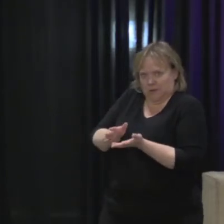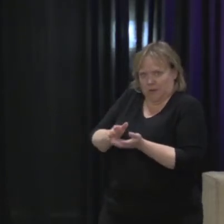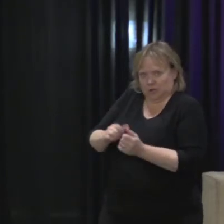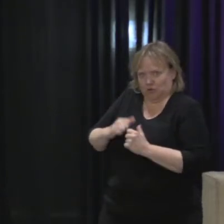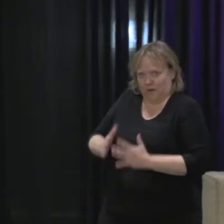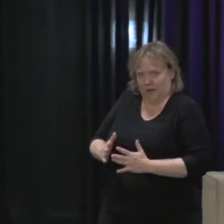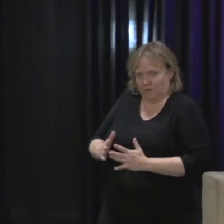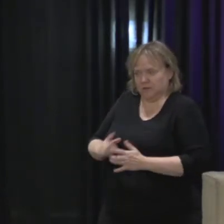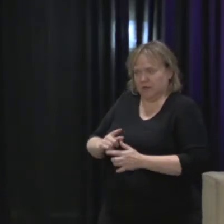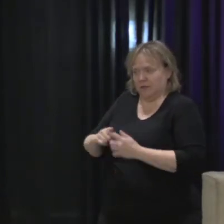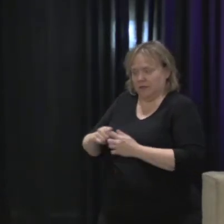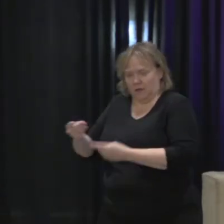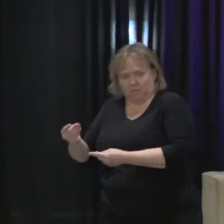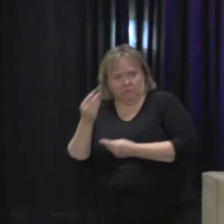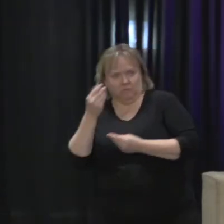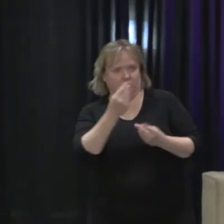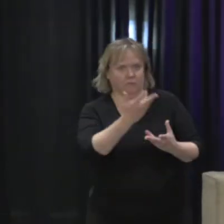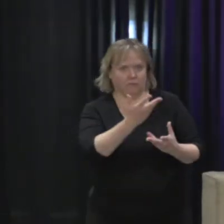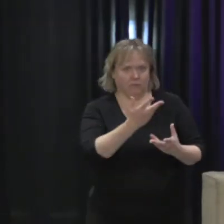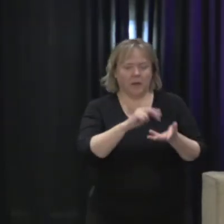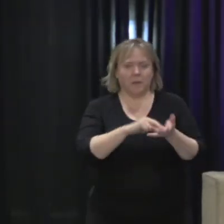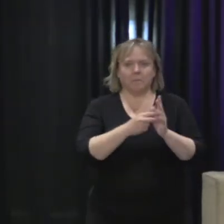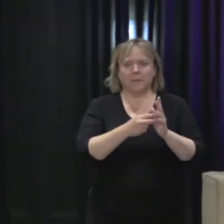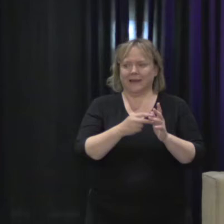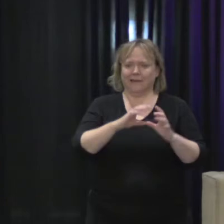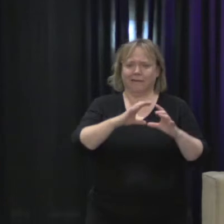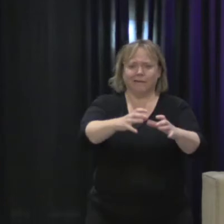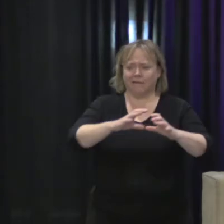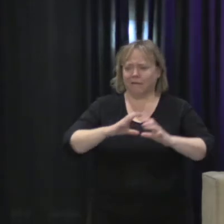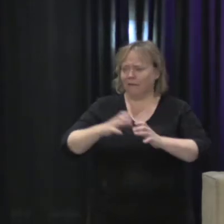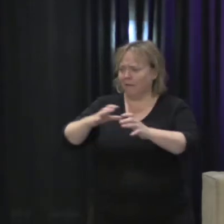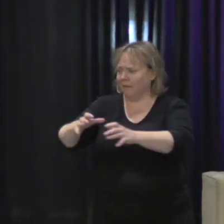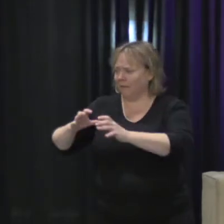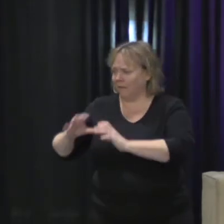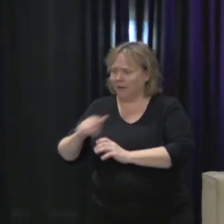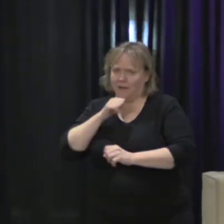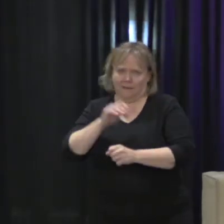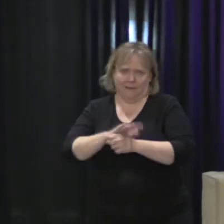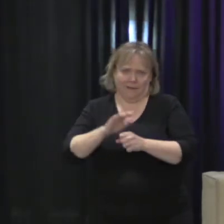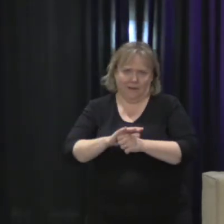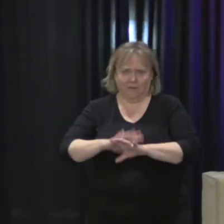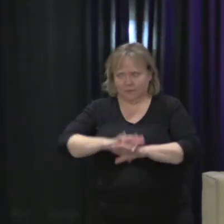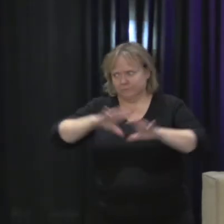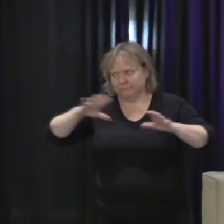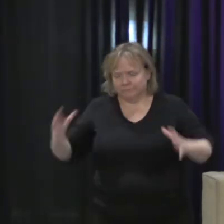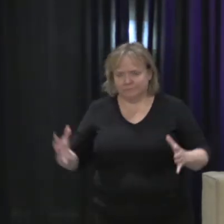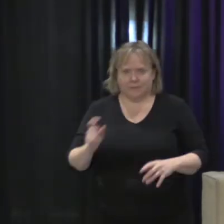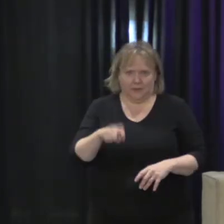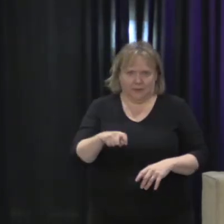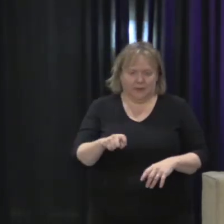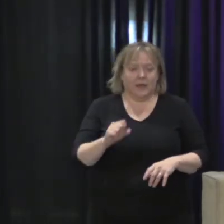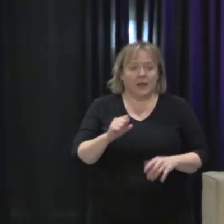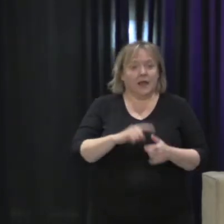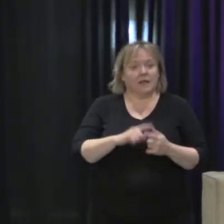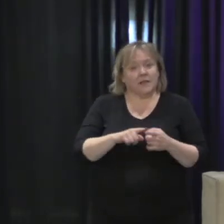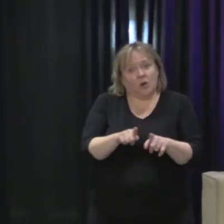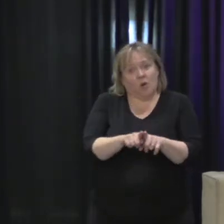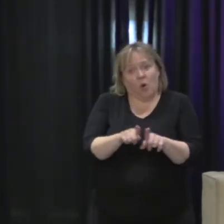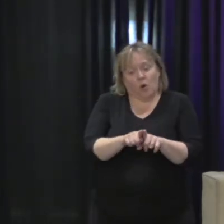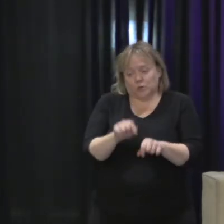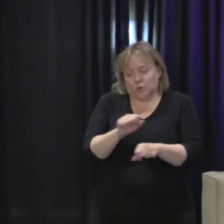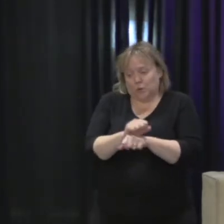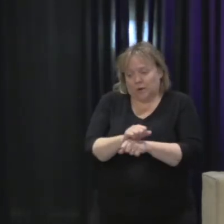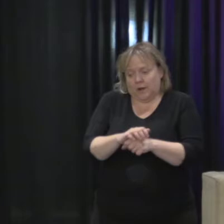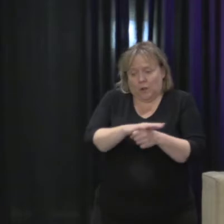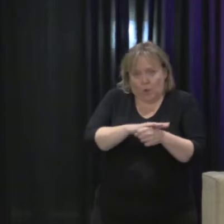across communities, breaking down our silos, and then working with police departments at the local level to actually affect concrete policy